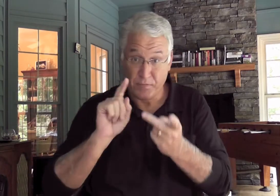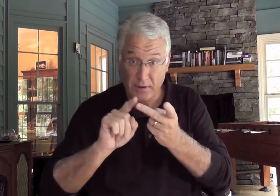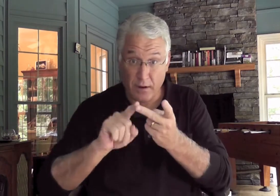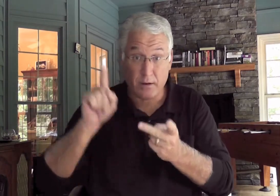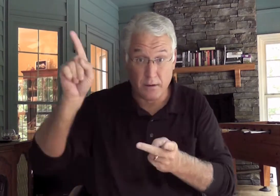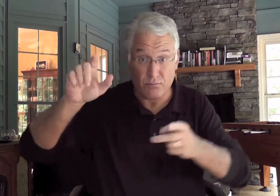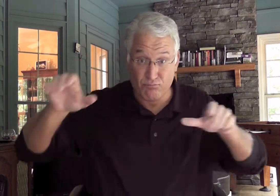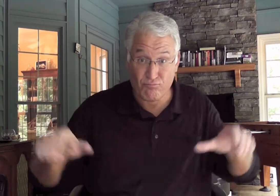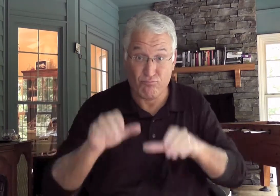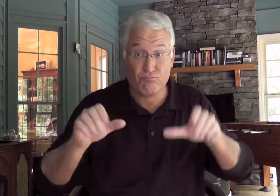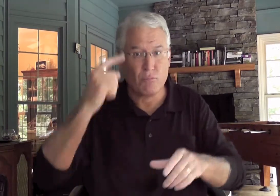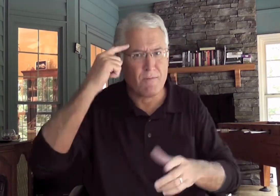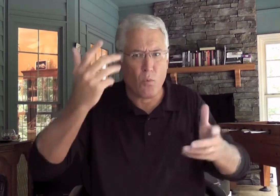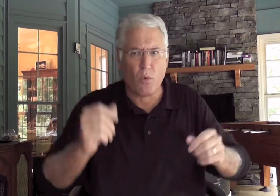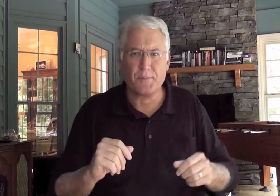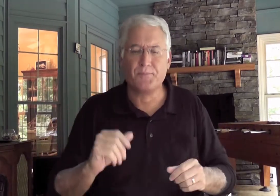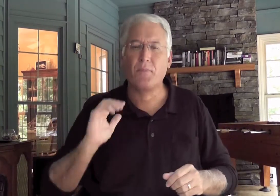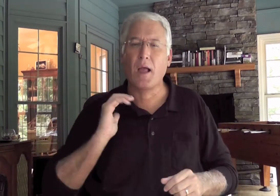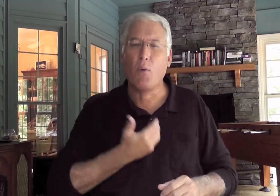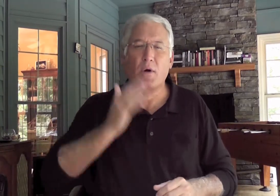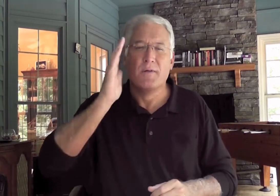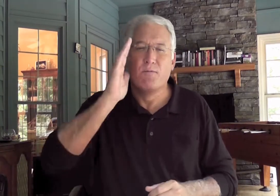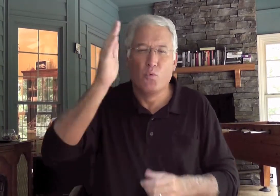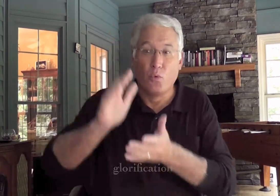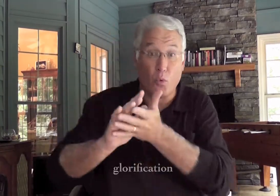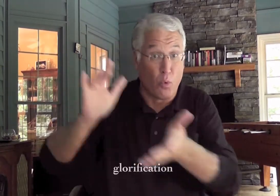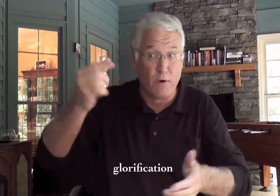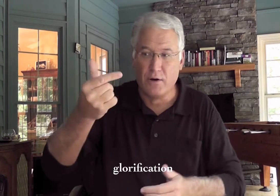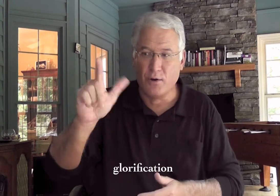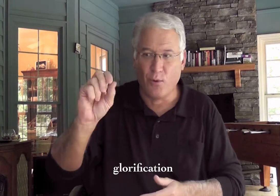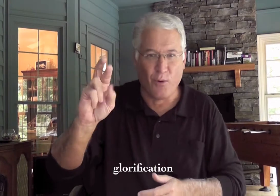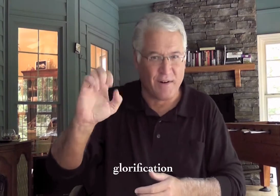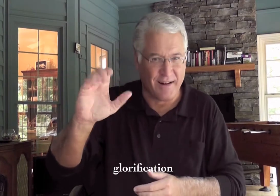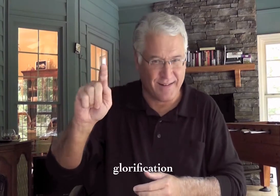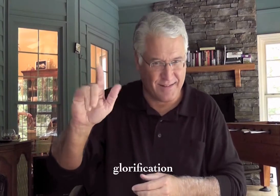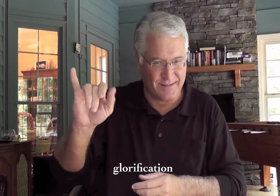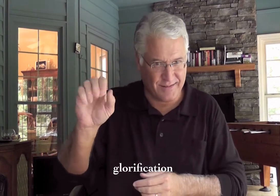more and more Christ-like. And that's also for our future glorification.